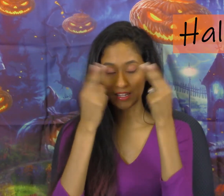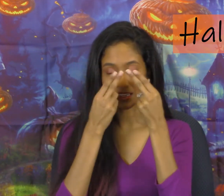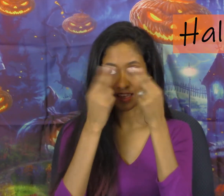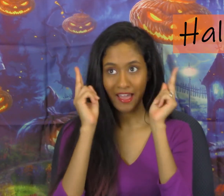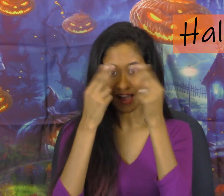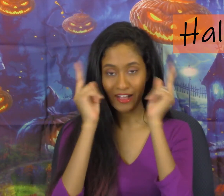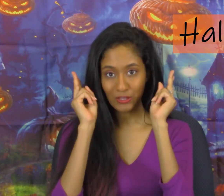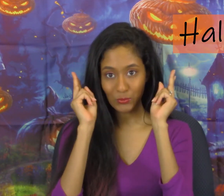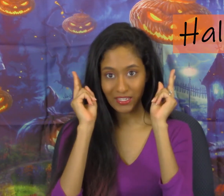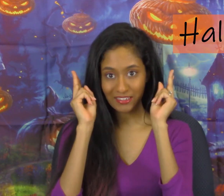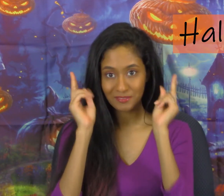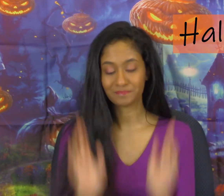Halloween